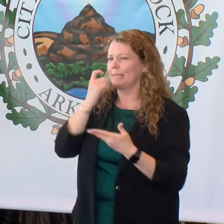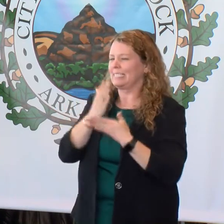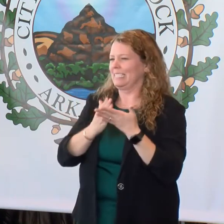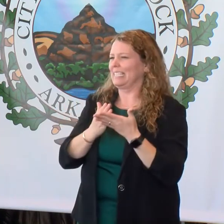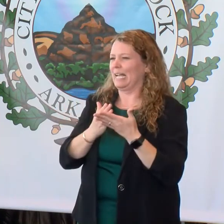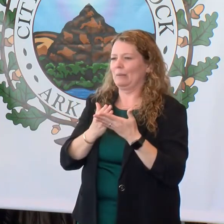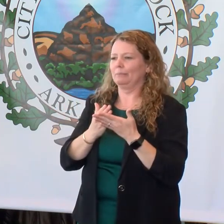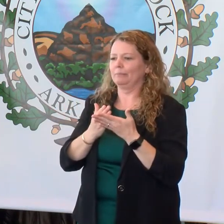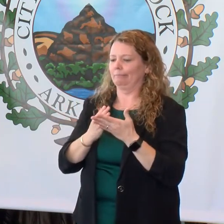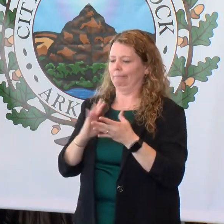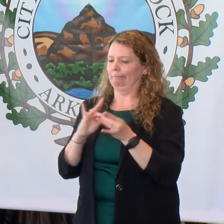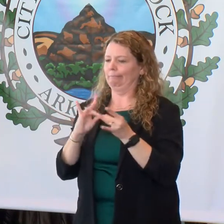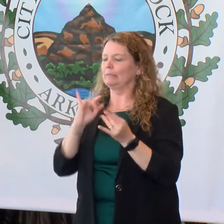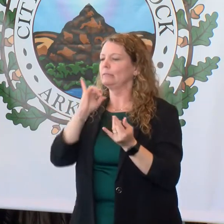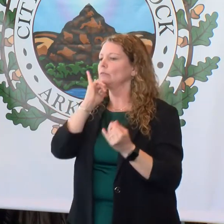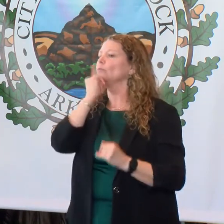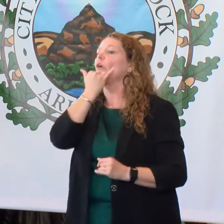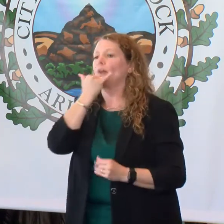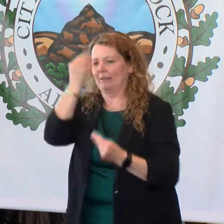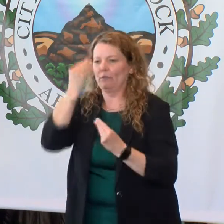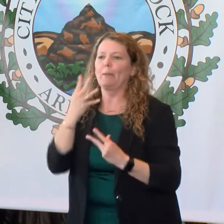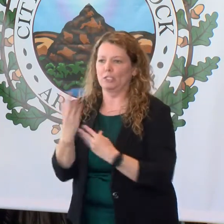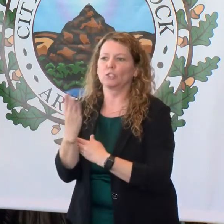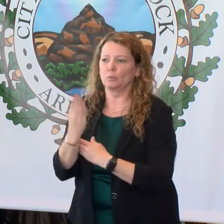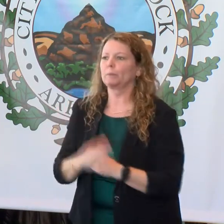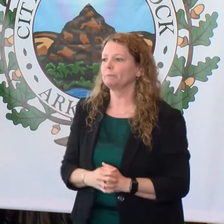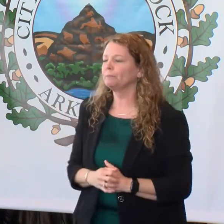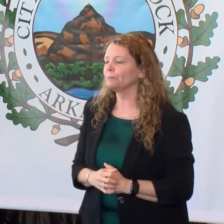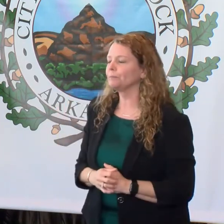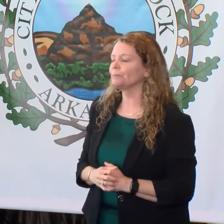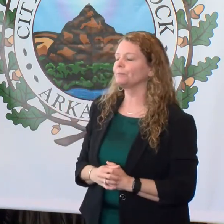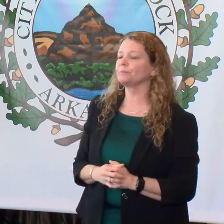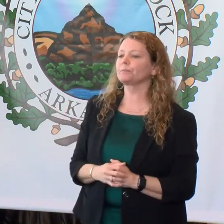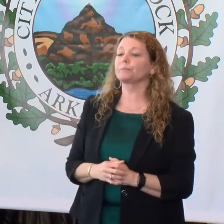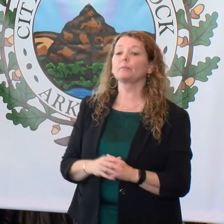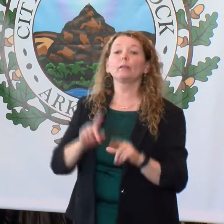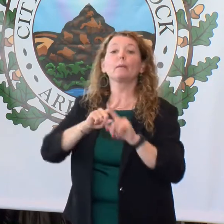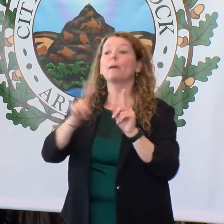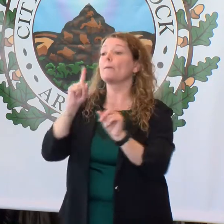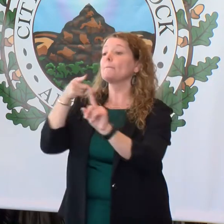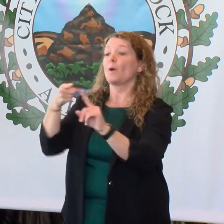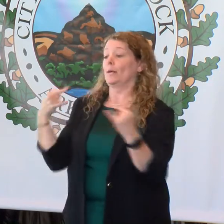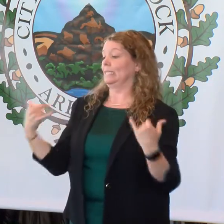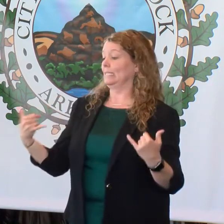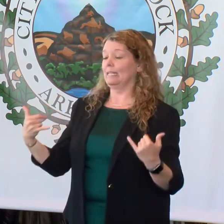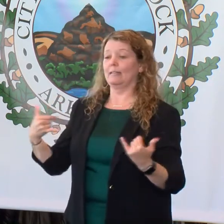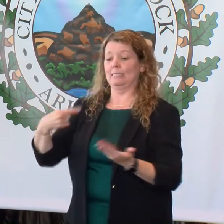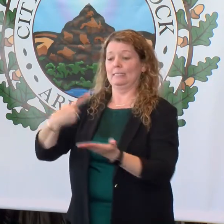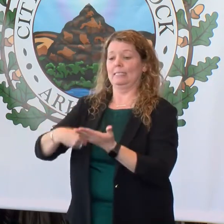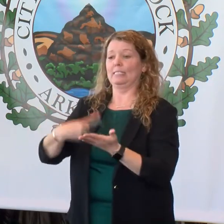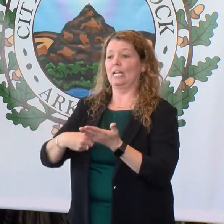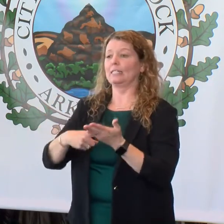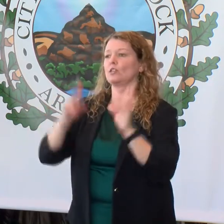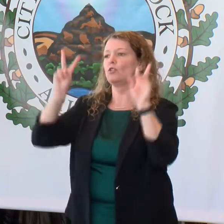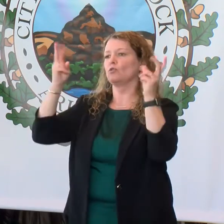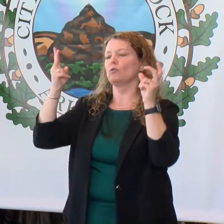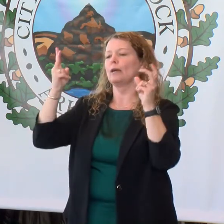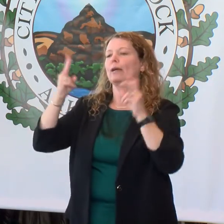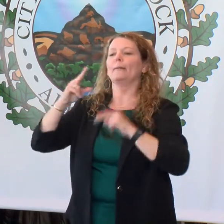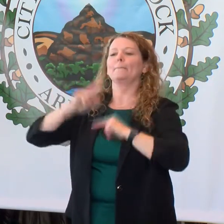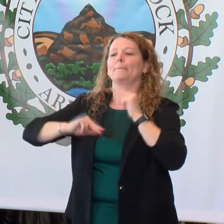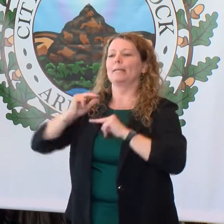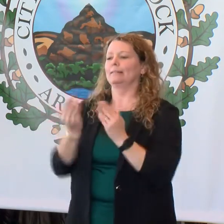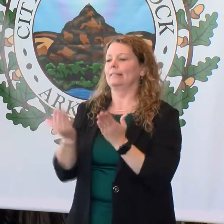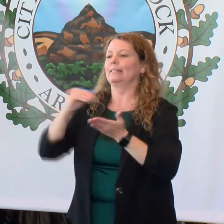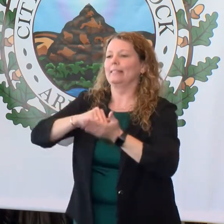outlets that share that misinformation. But we're here today to discuss the Rebuild the Rock sales